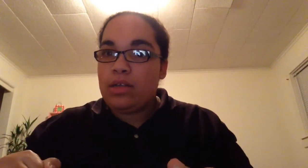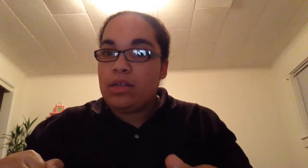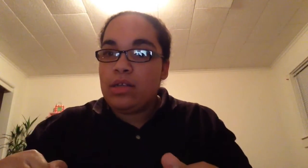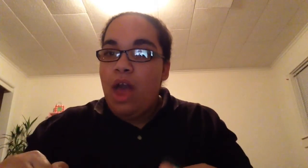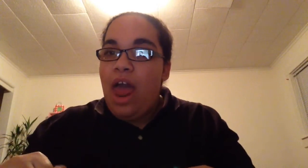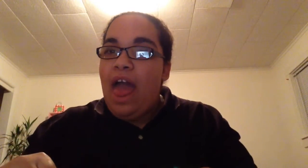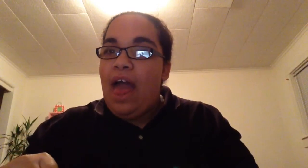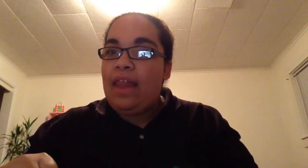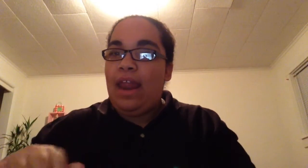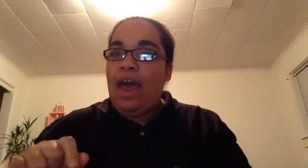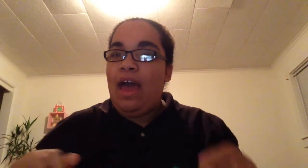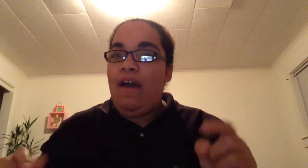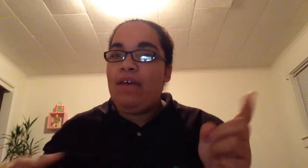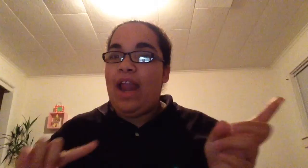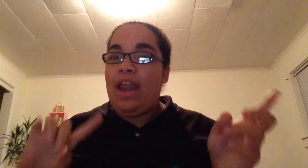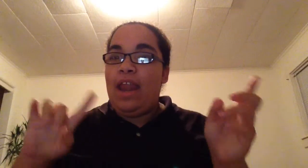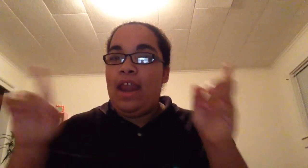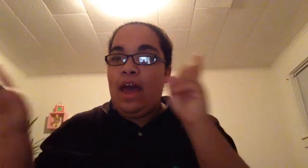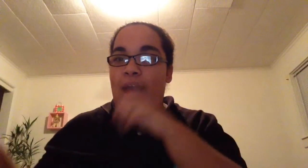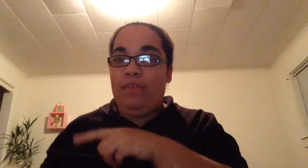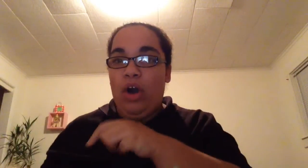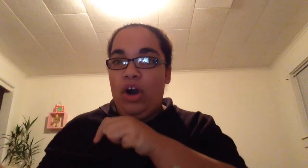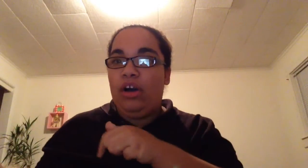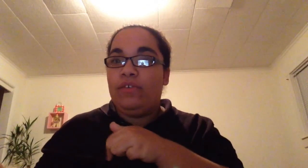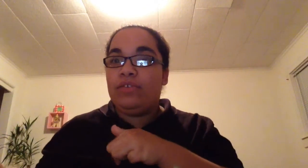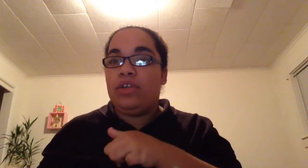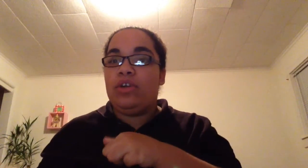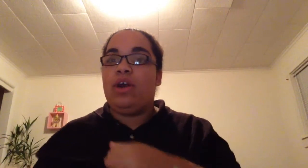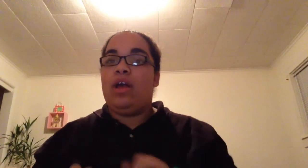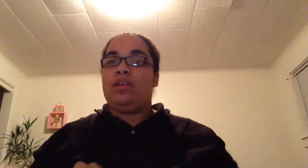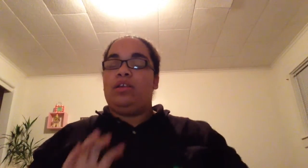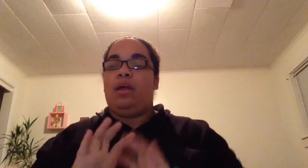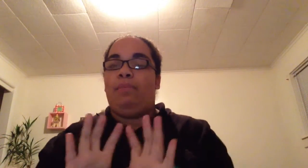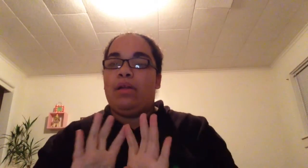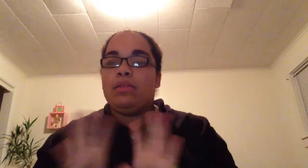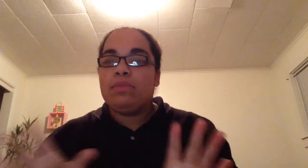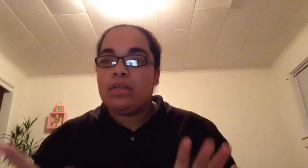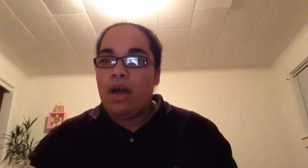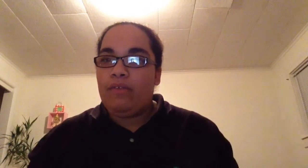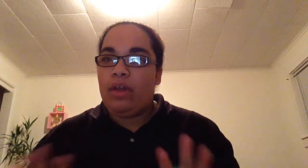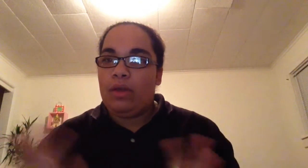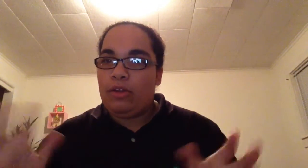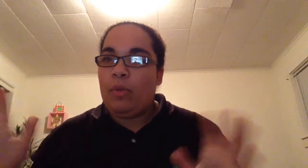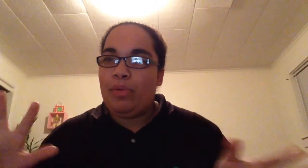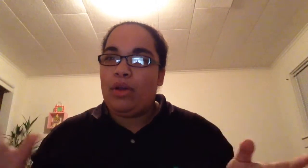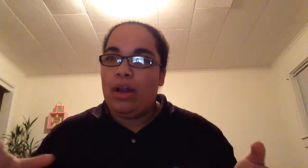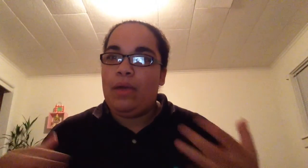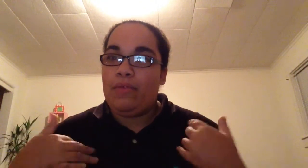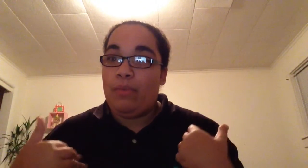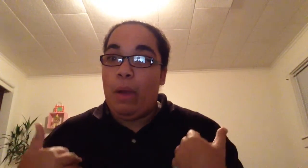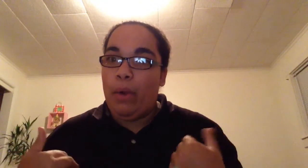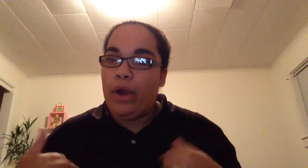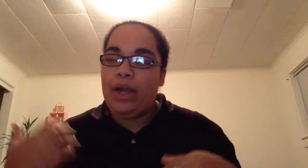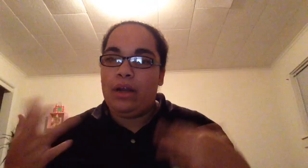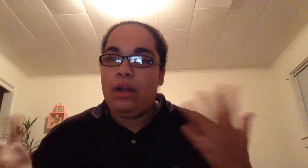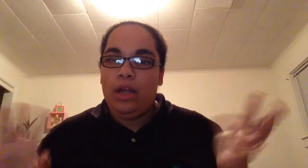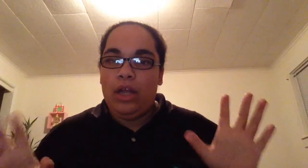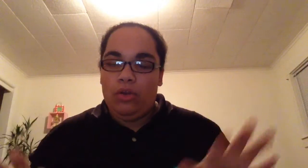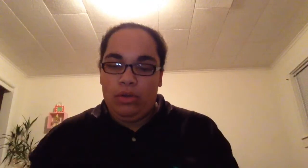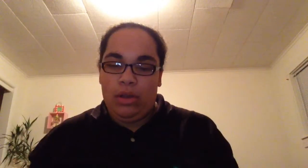and then I have and I have a haul for you guys cuz I bought some stuff and I know put on layman for my work and you know it's